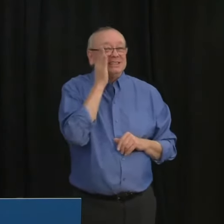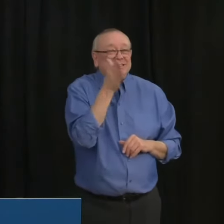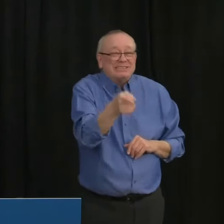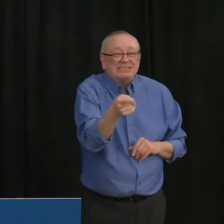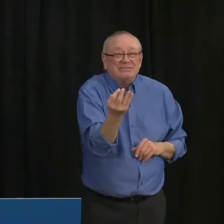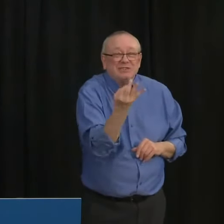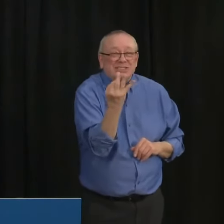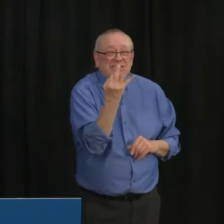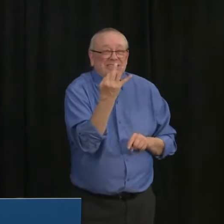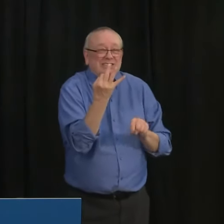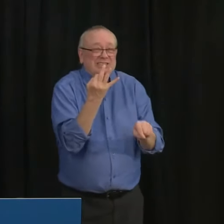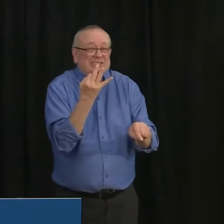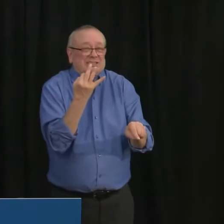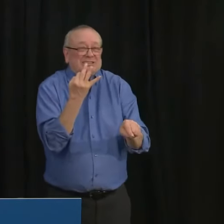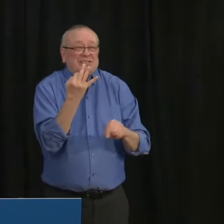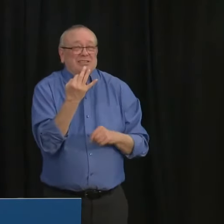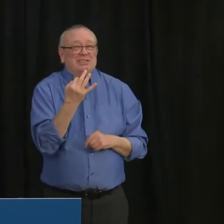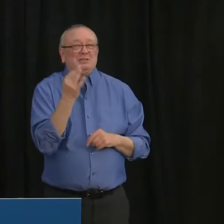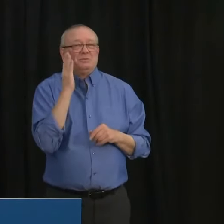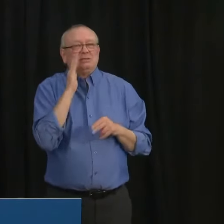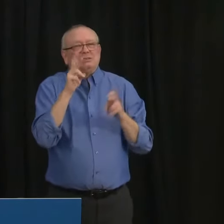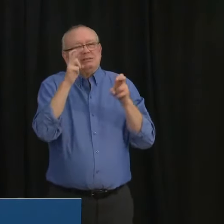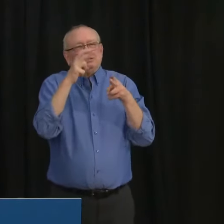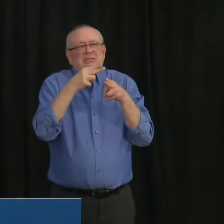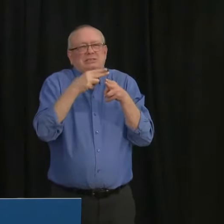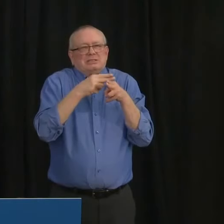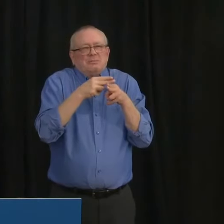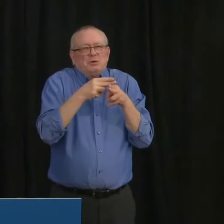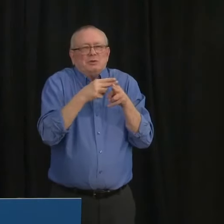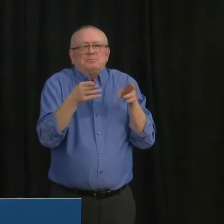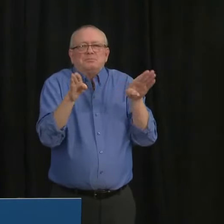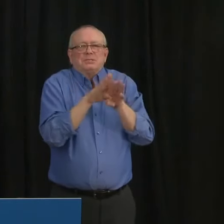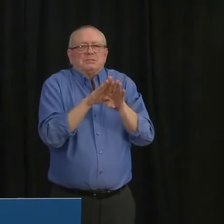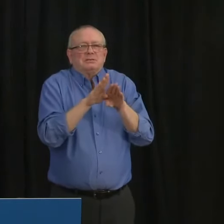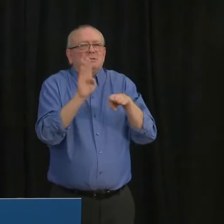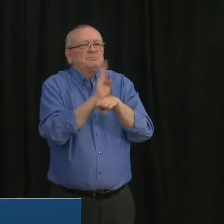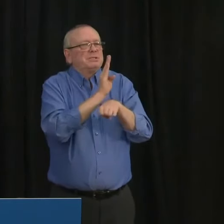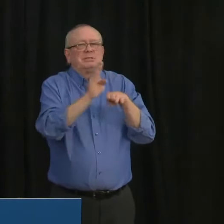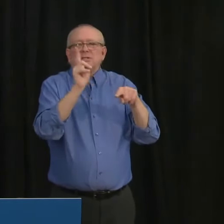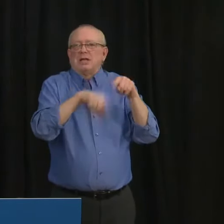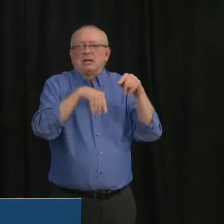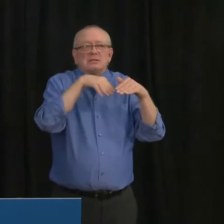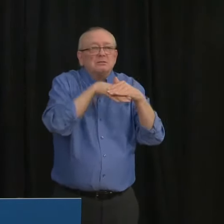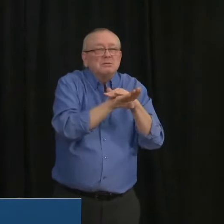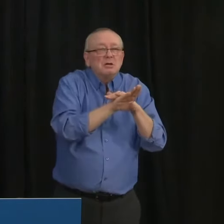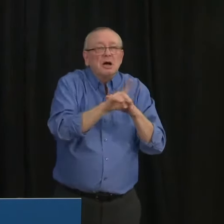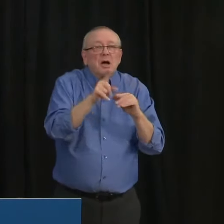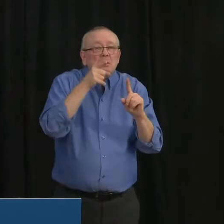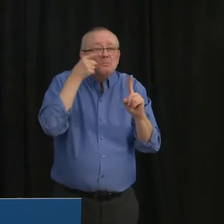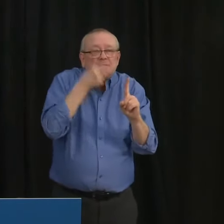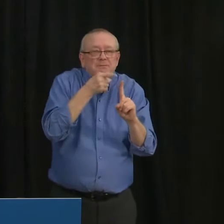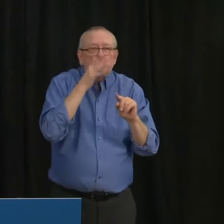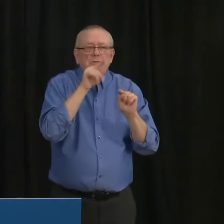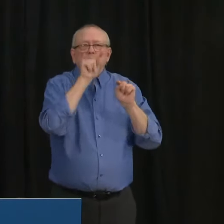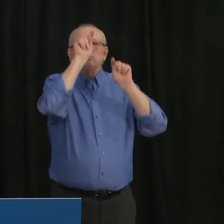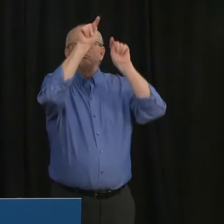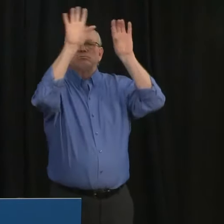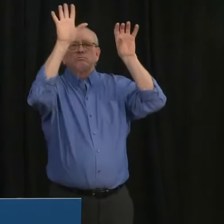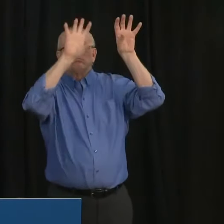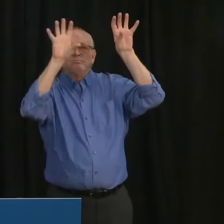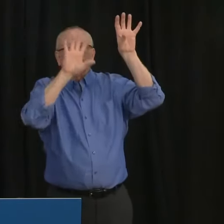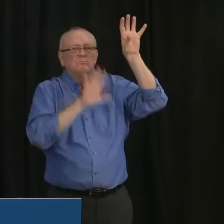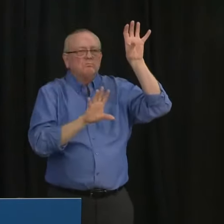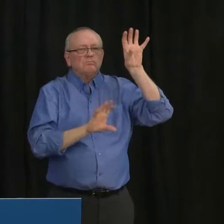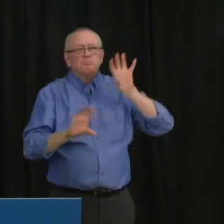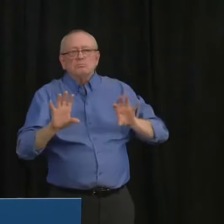temporarily closing certain businesses for in-person service in select regions. This includes the closure of banquet halls,